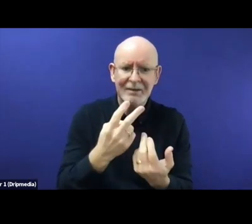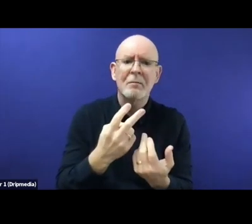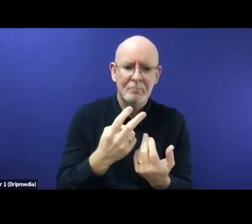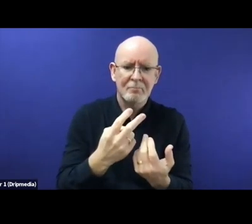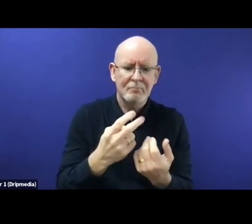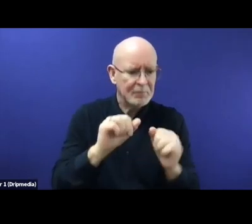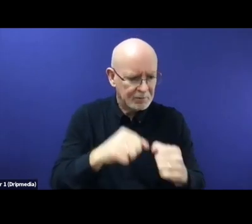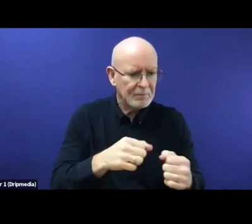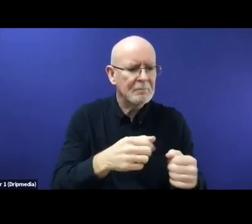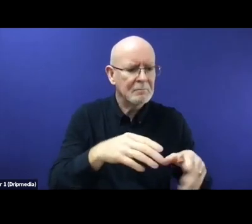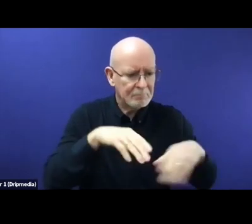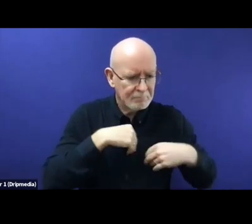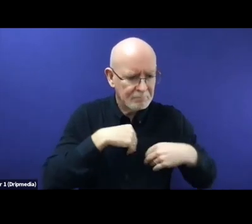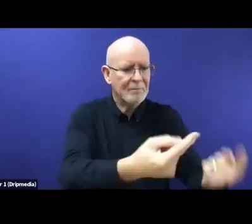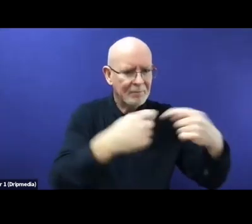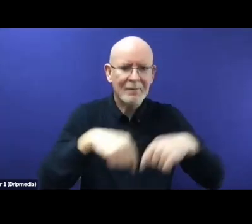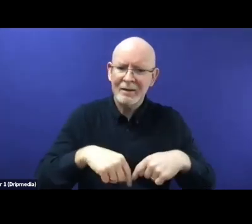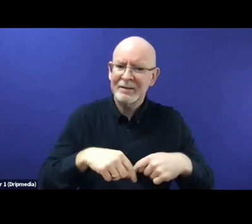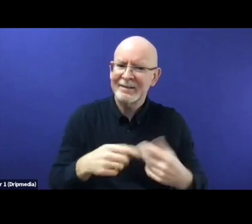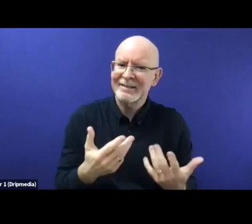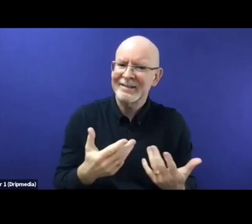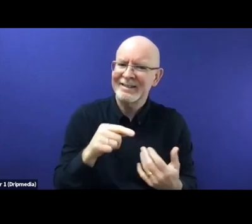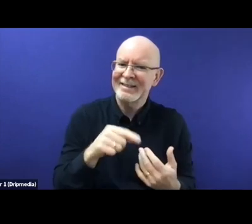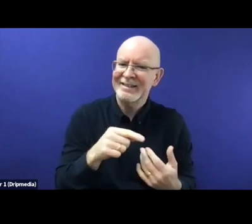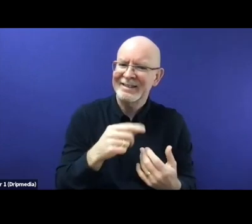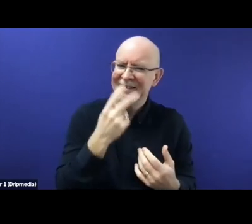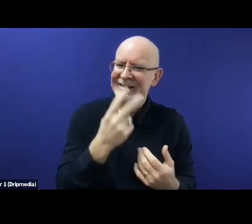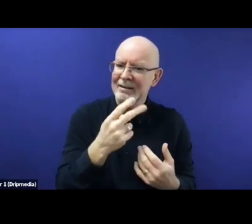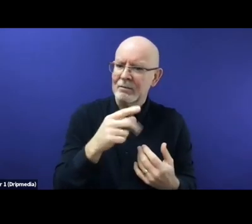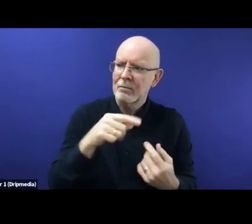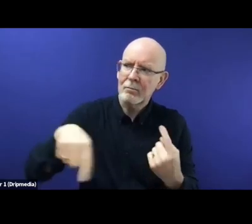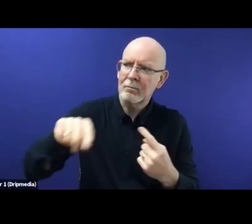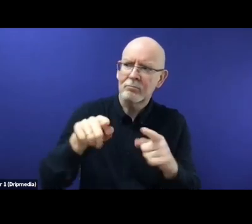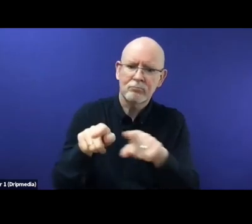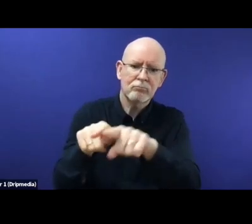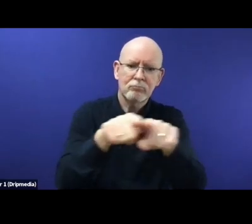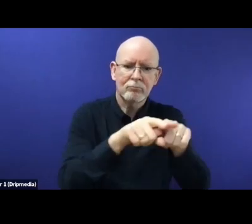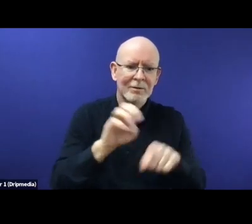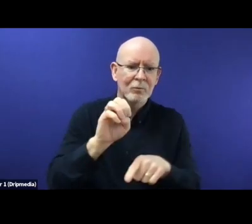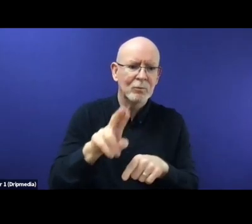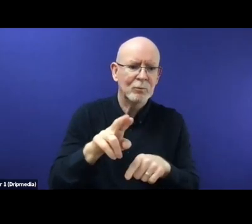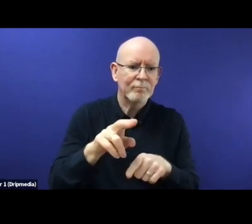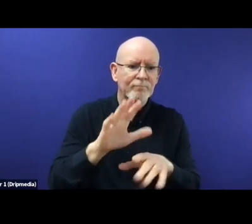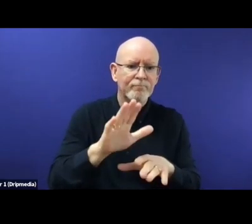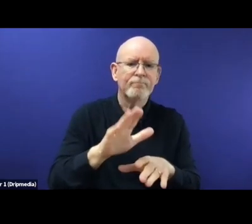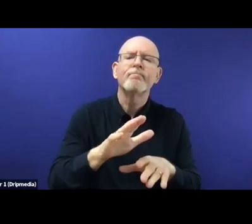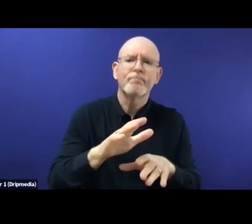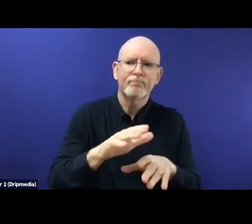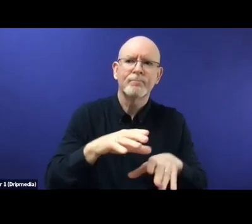readmission to countries of origin and transit. The remaining elements of the EU Pact, I would